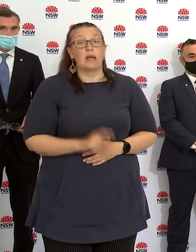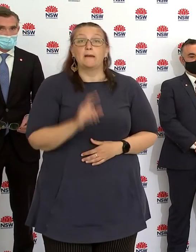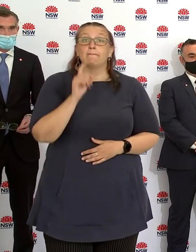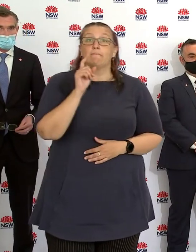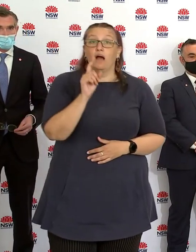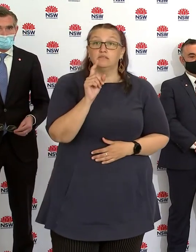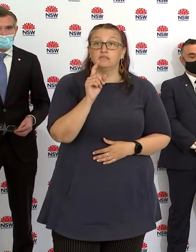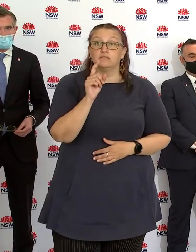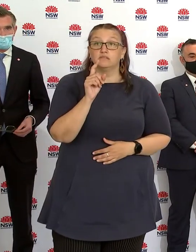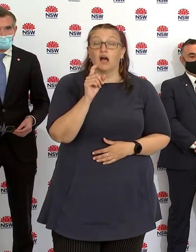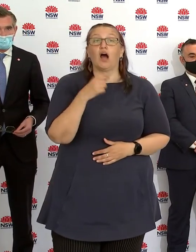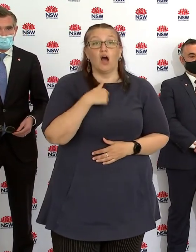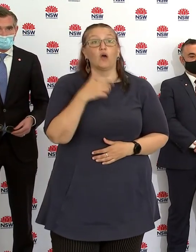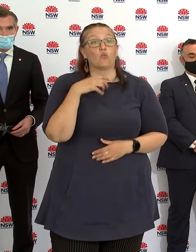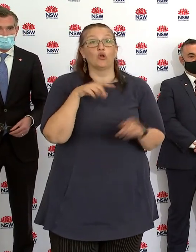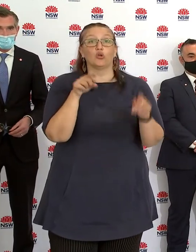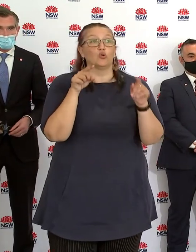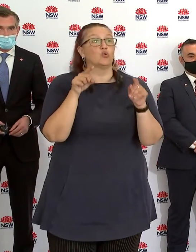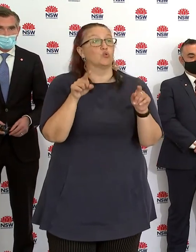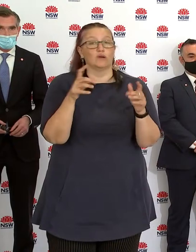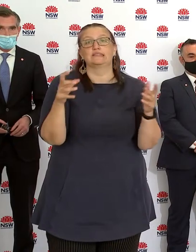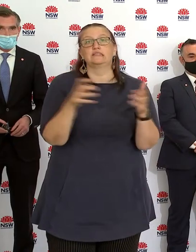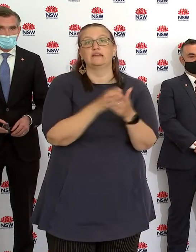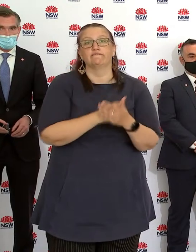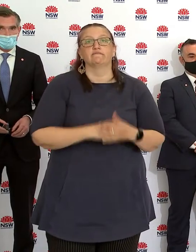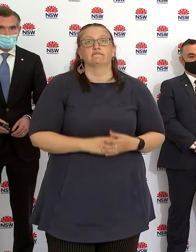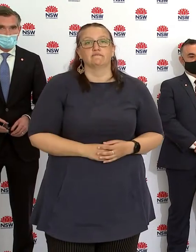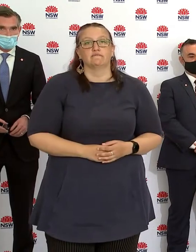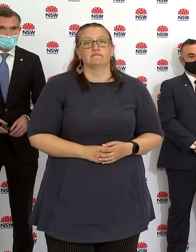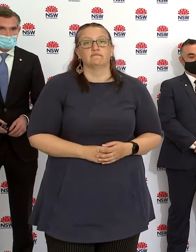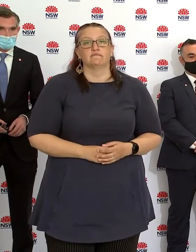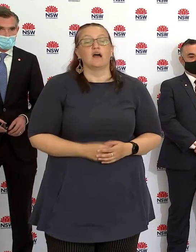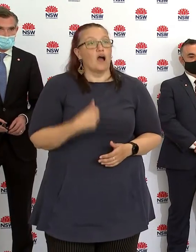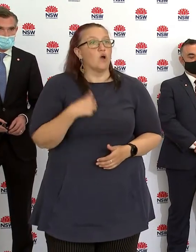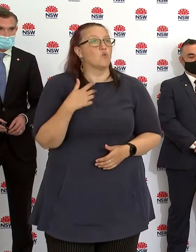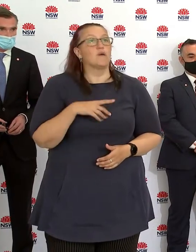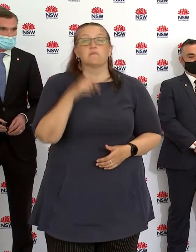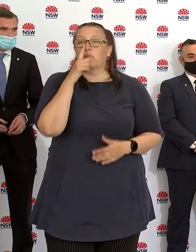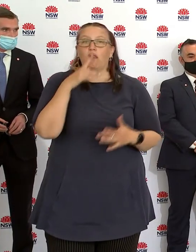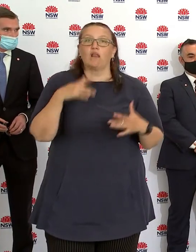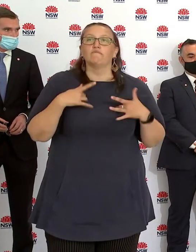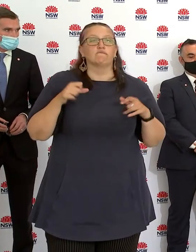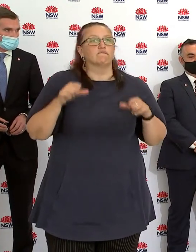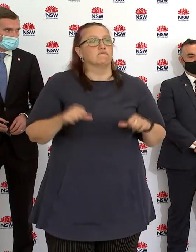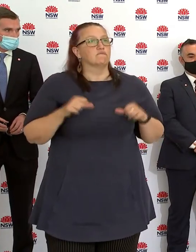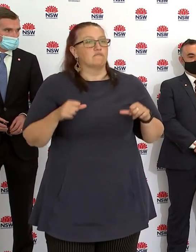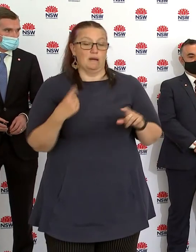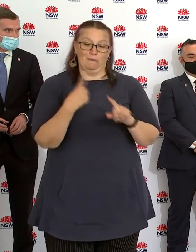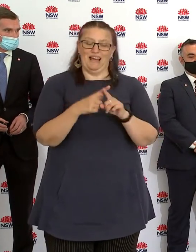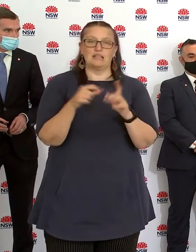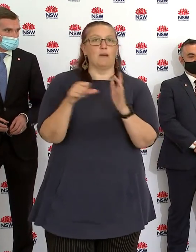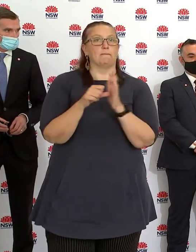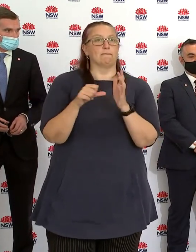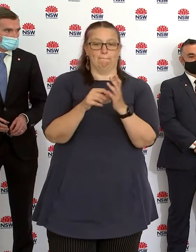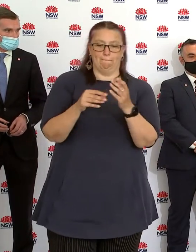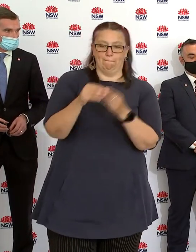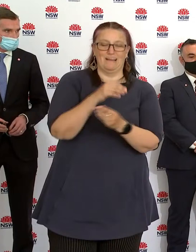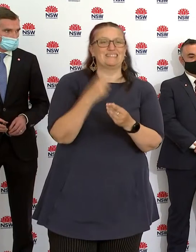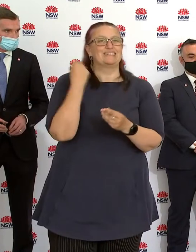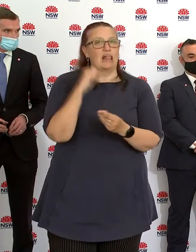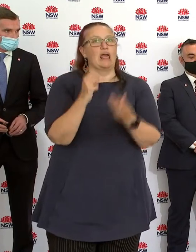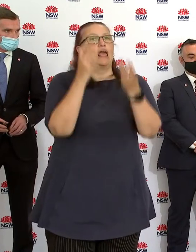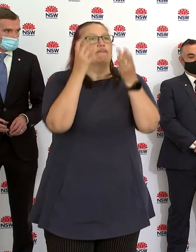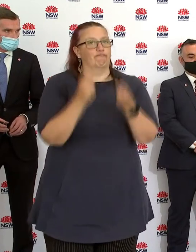and want to make sure that we can bounce back as quickly as possible. So please know, we fought hard, we will listen to and that additional